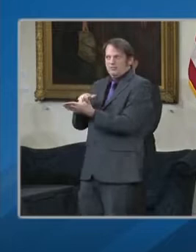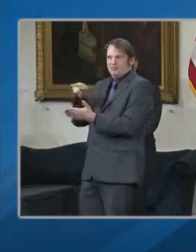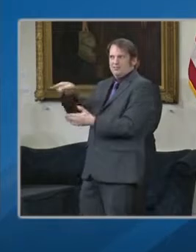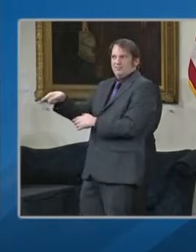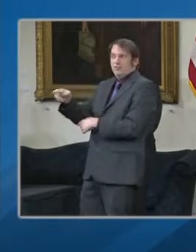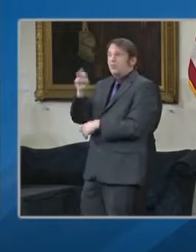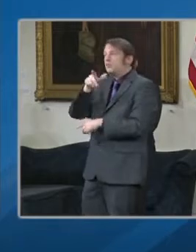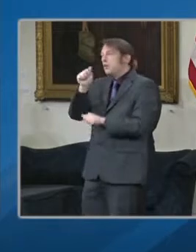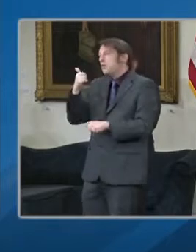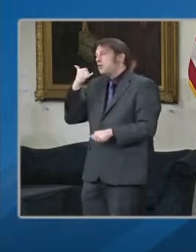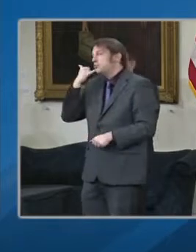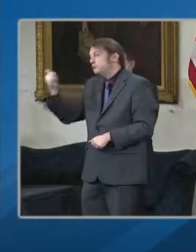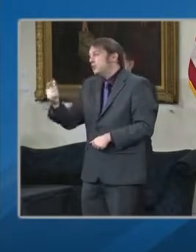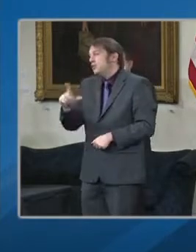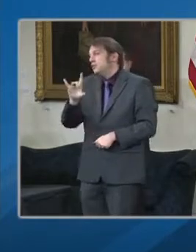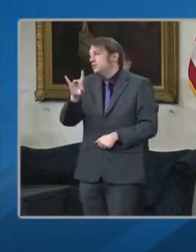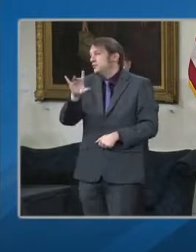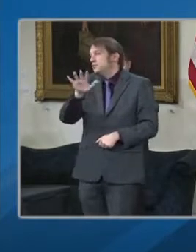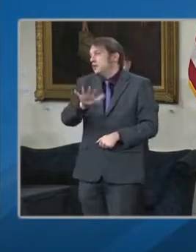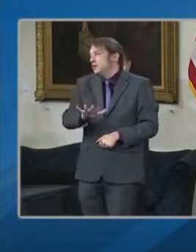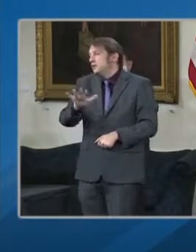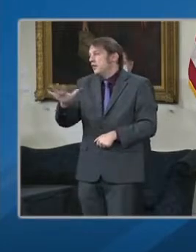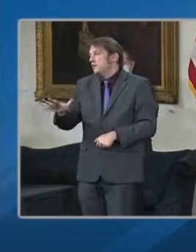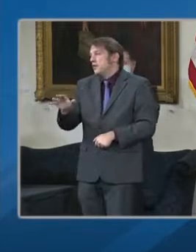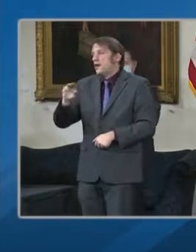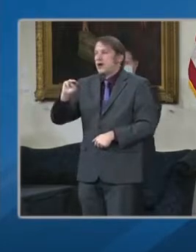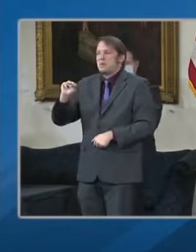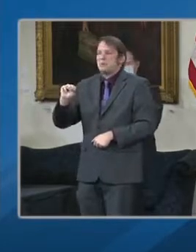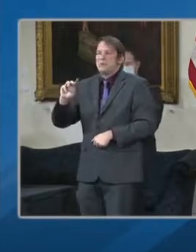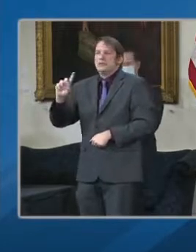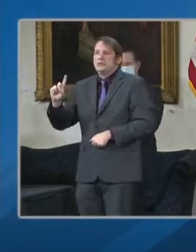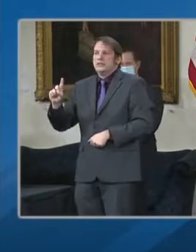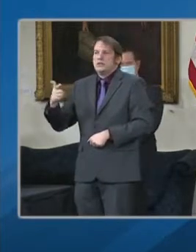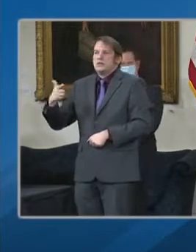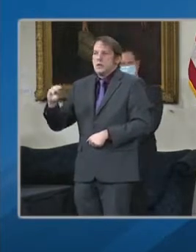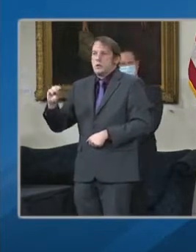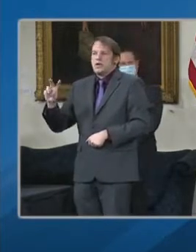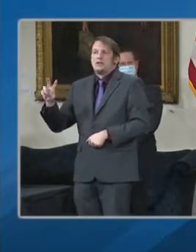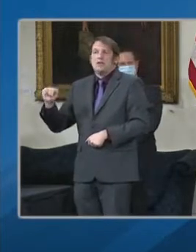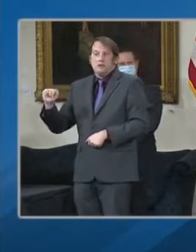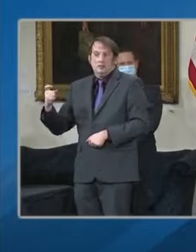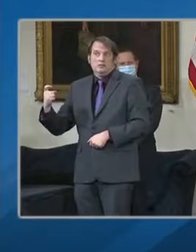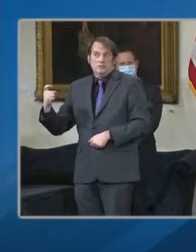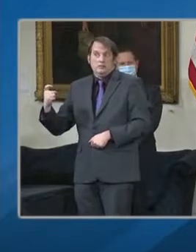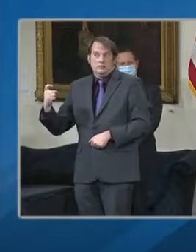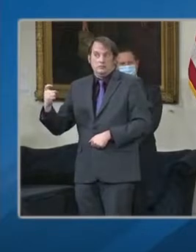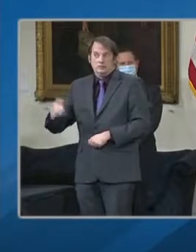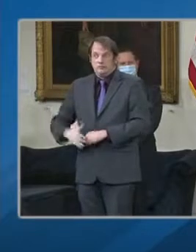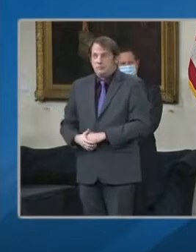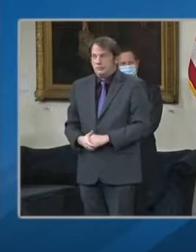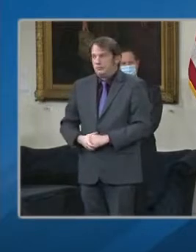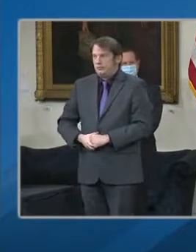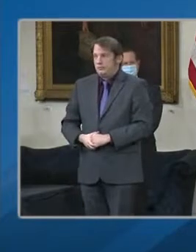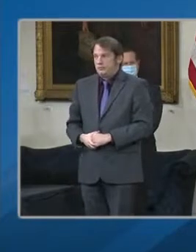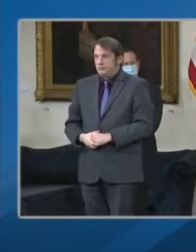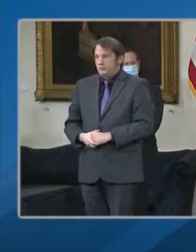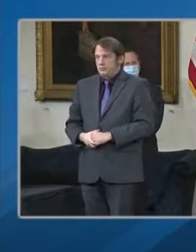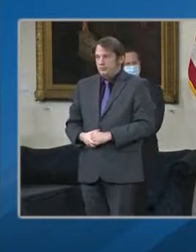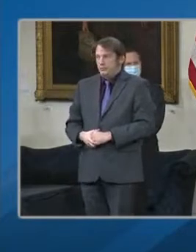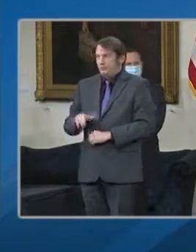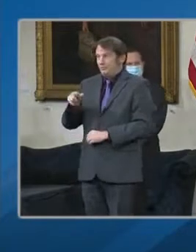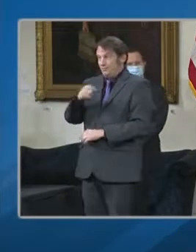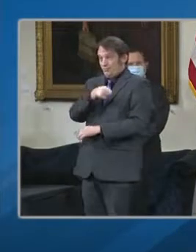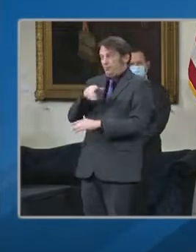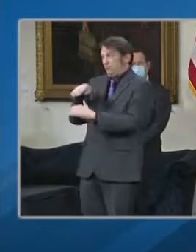-855-MD-GO-VAX. Once pre-registered on our new registration system,